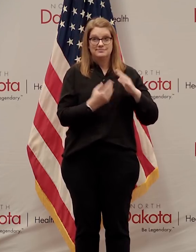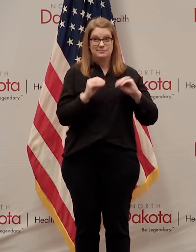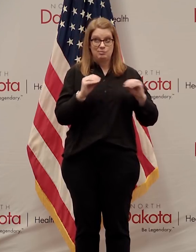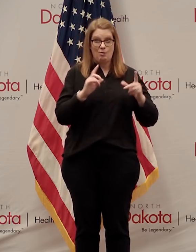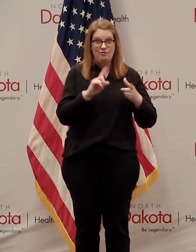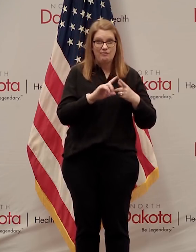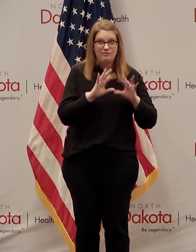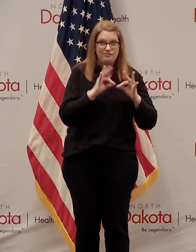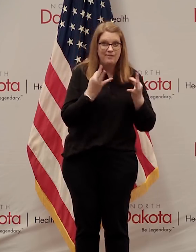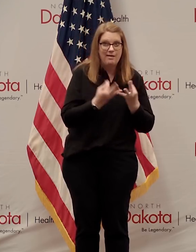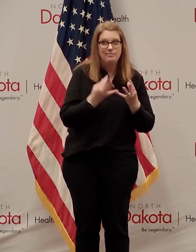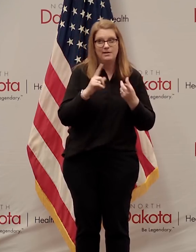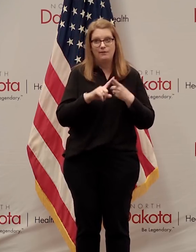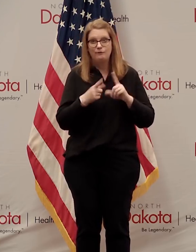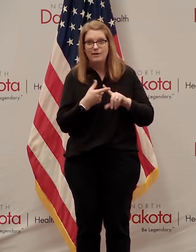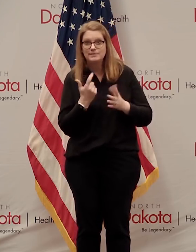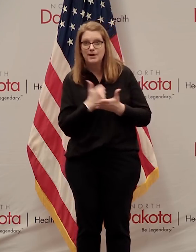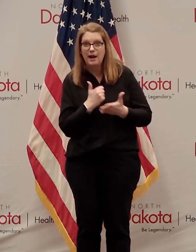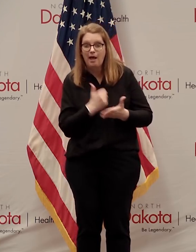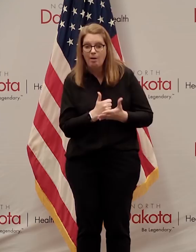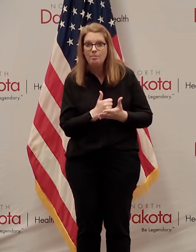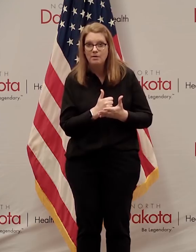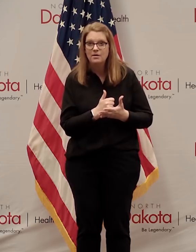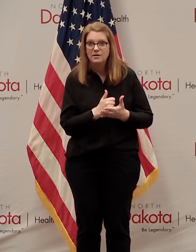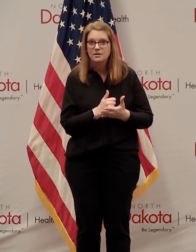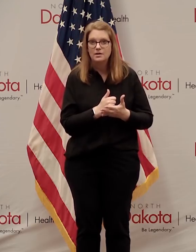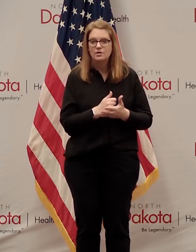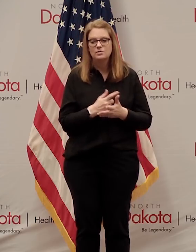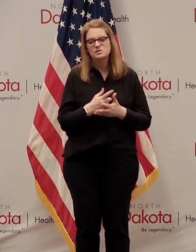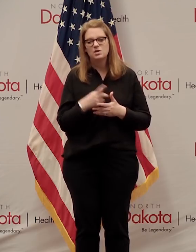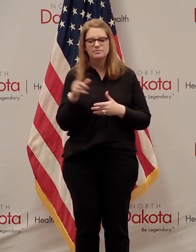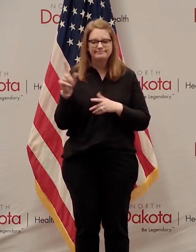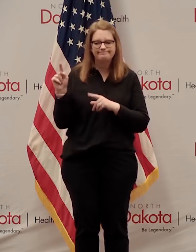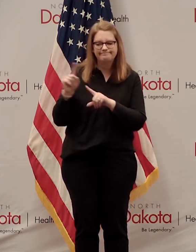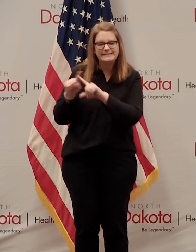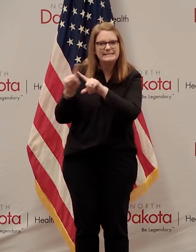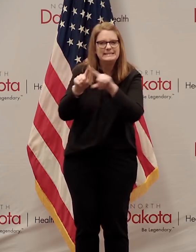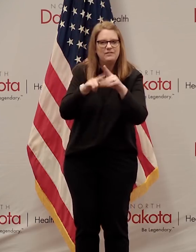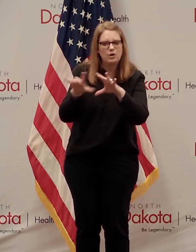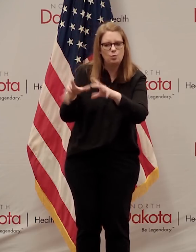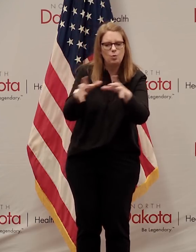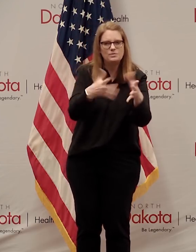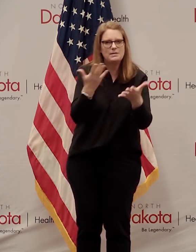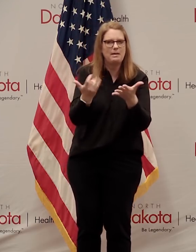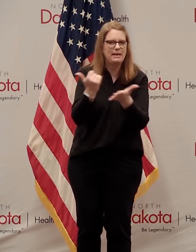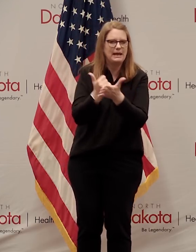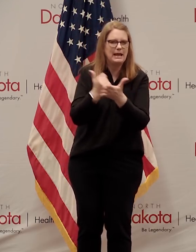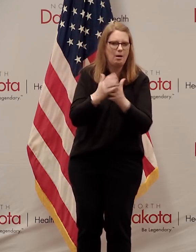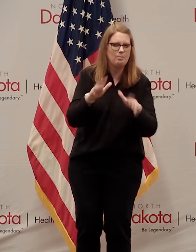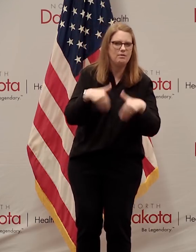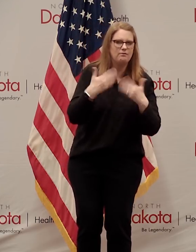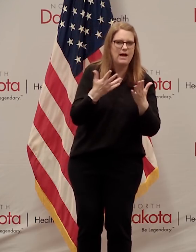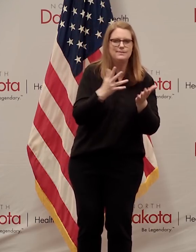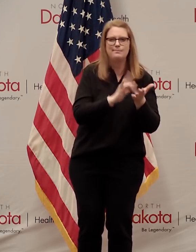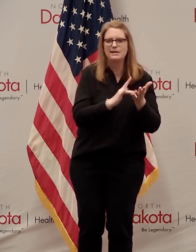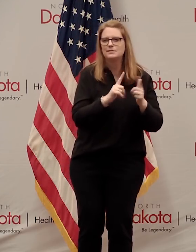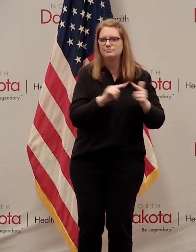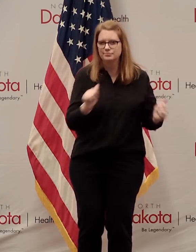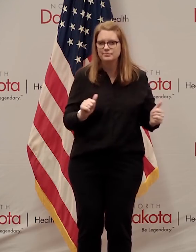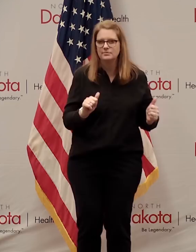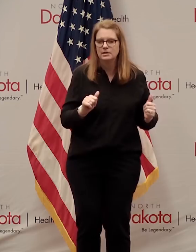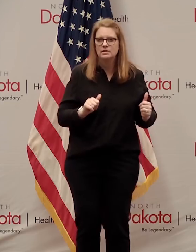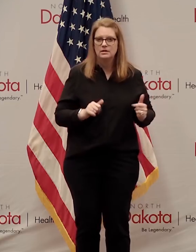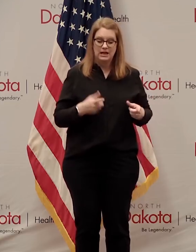or friends that could help make sure that they've got everything they need in terms of food and medicine during their quarantine. And they're still